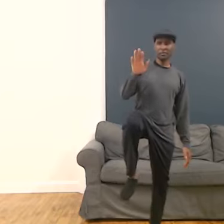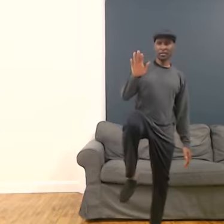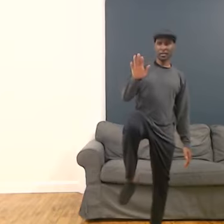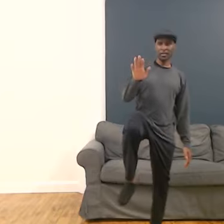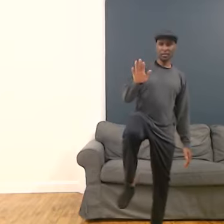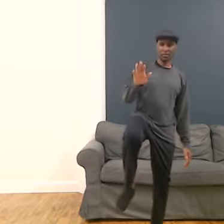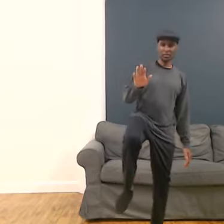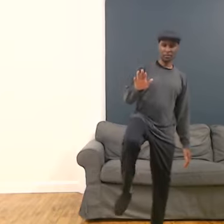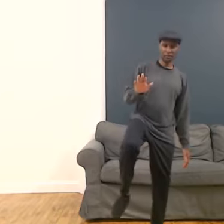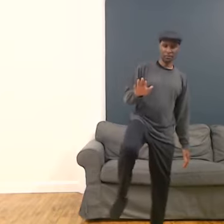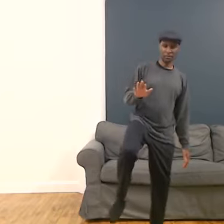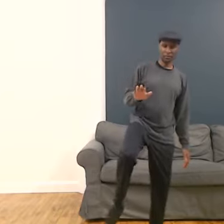Exhale. to exhale. Hi